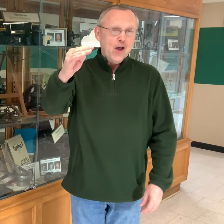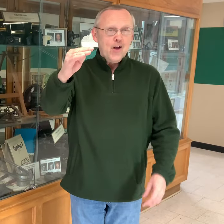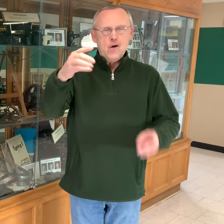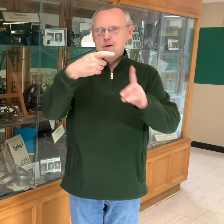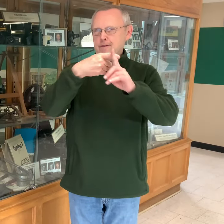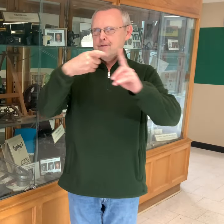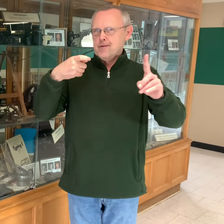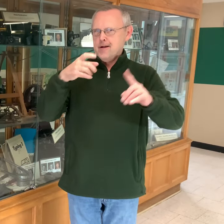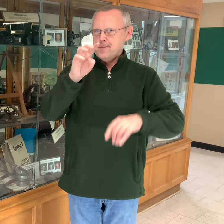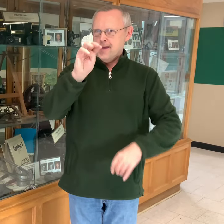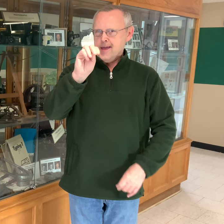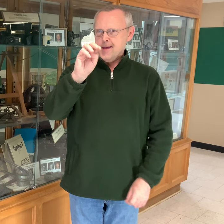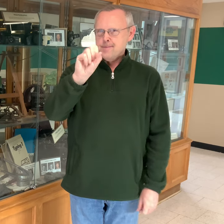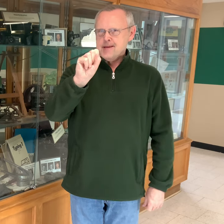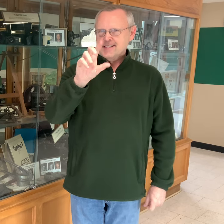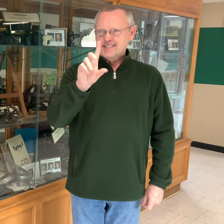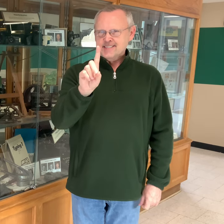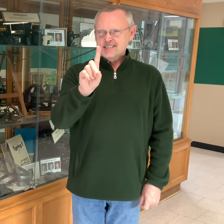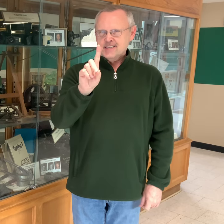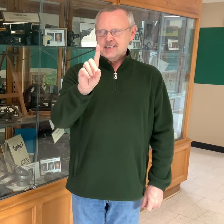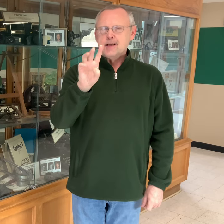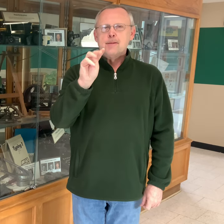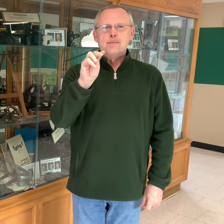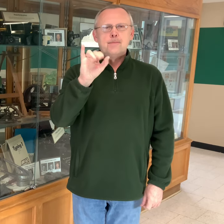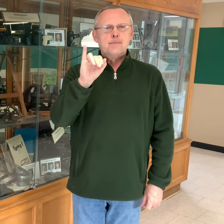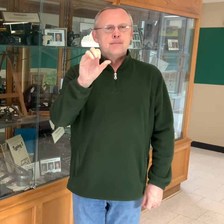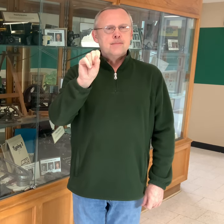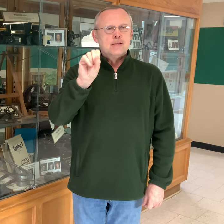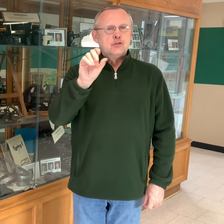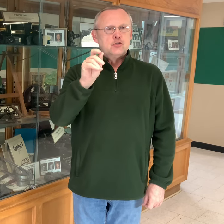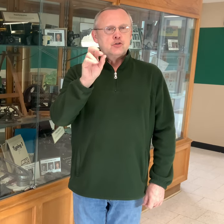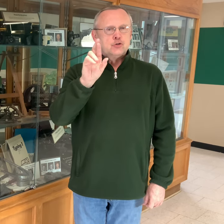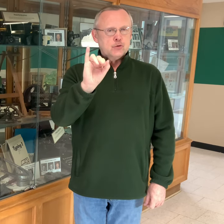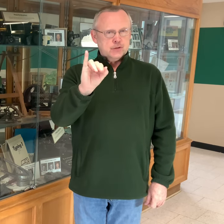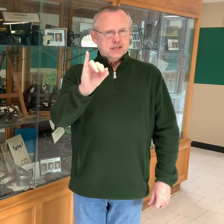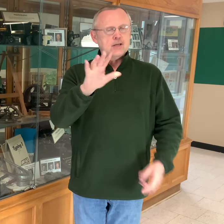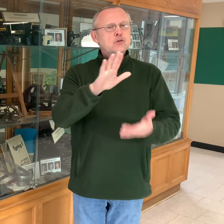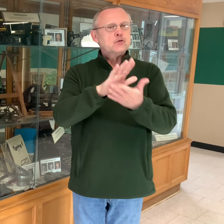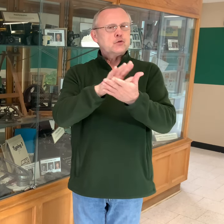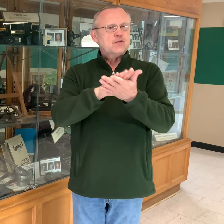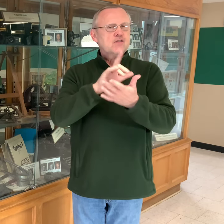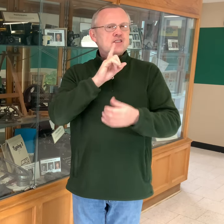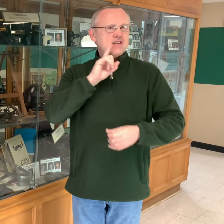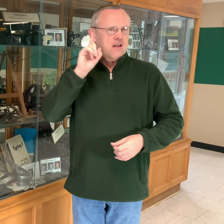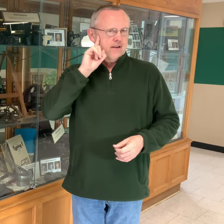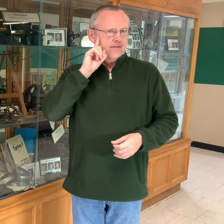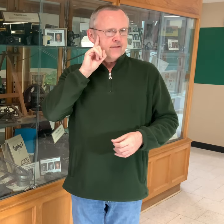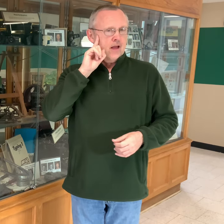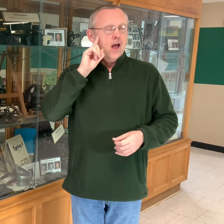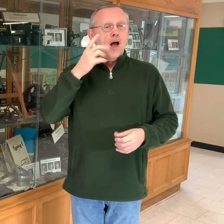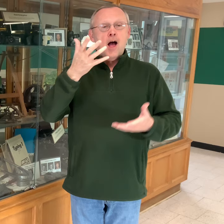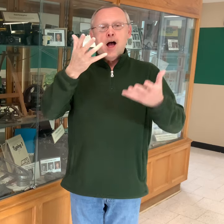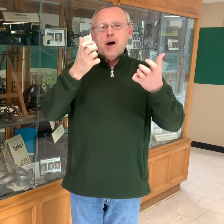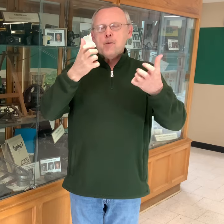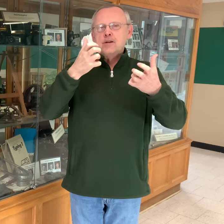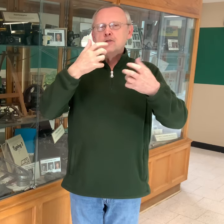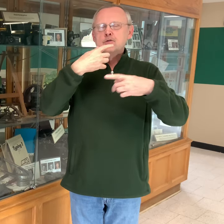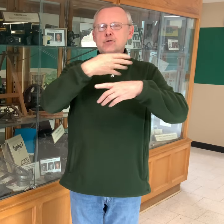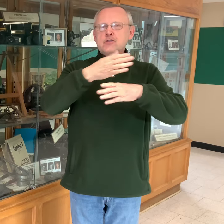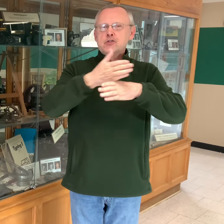Hello from MSD, Missouri School for the Deaf. I want to